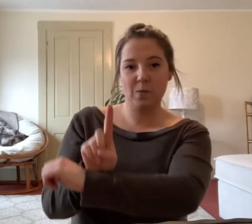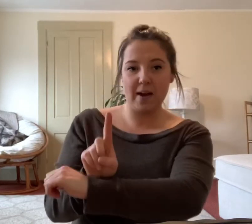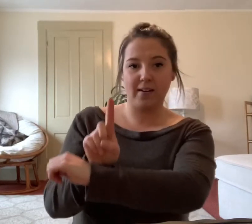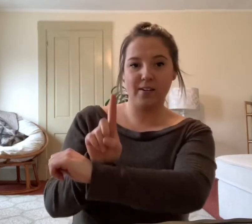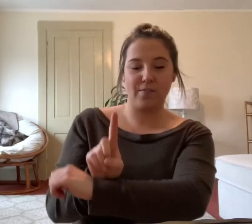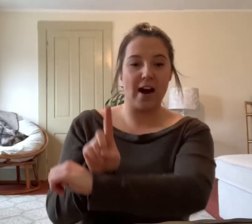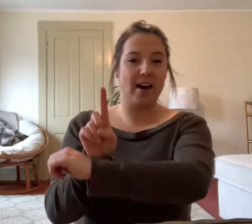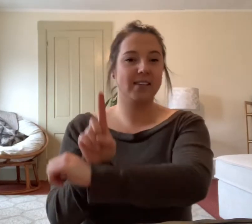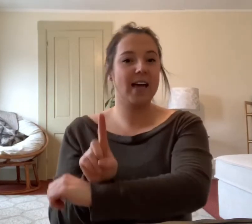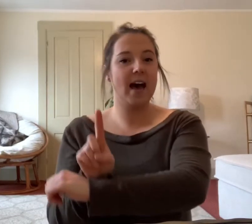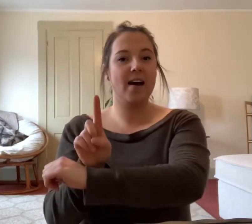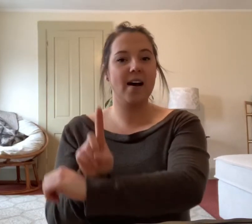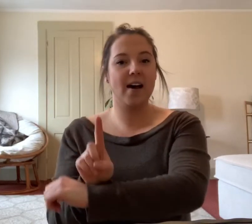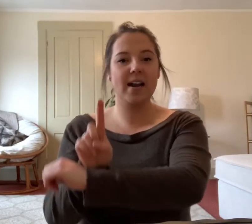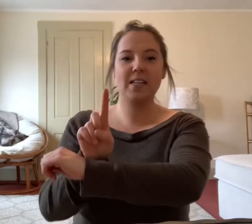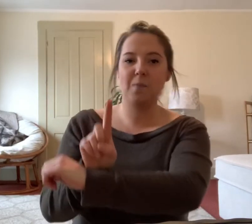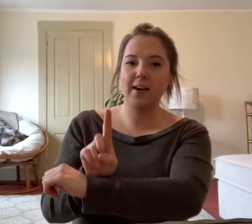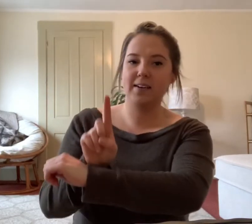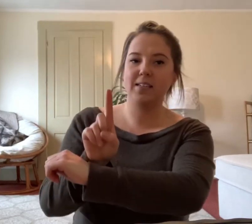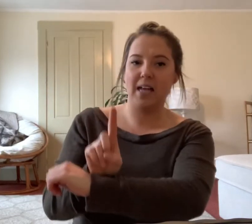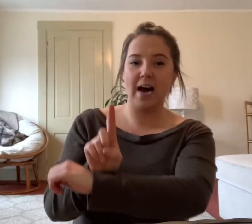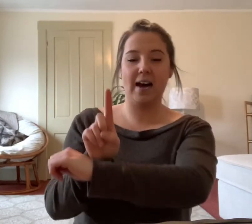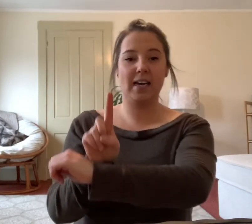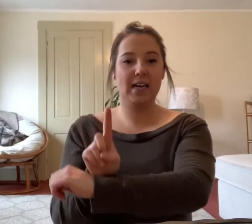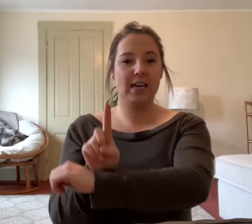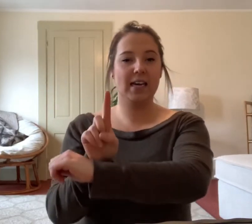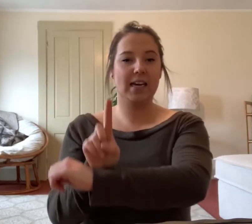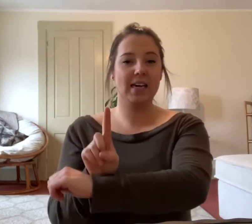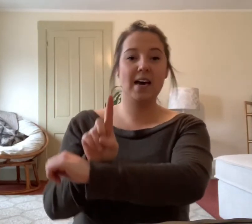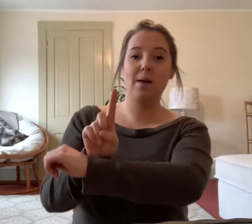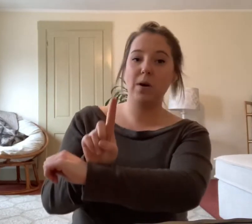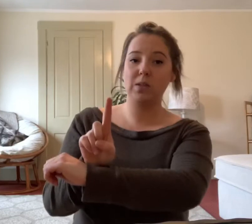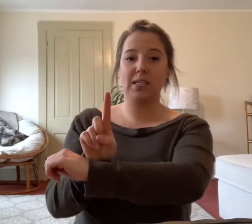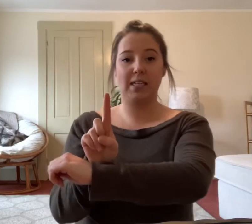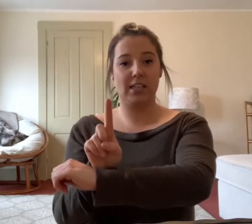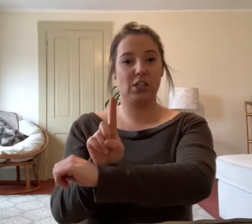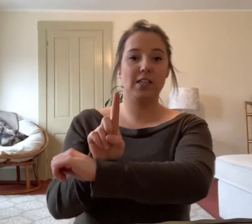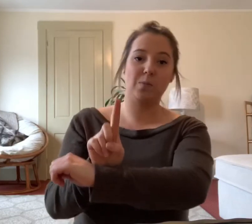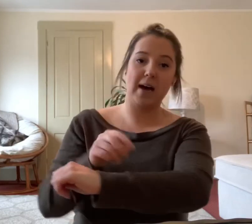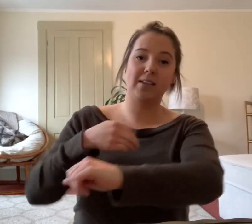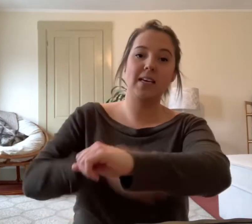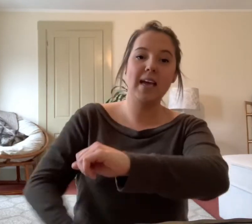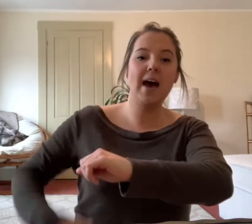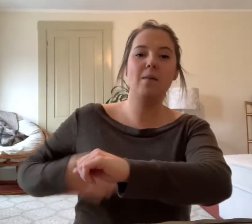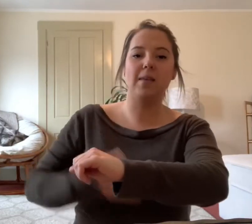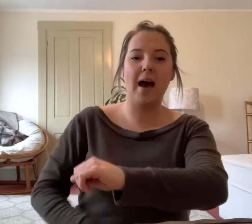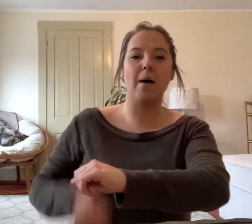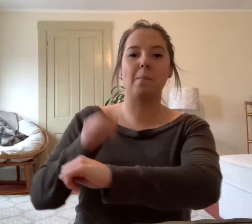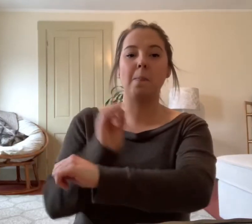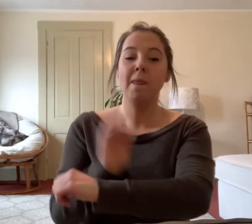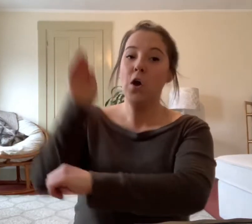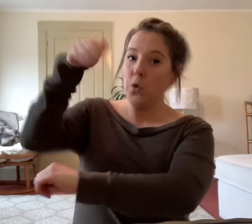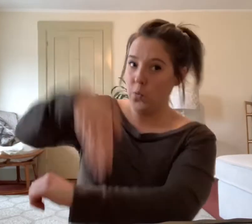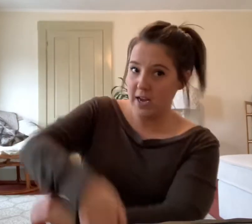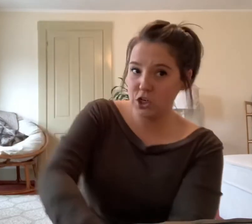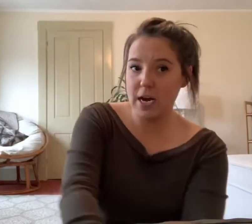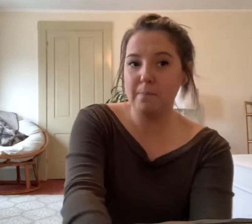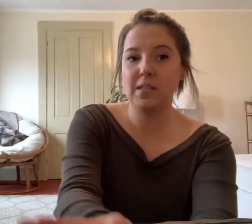speckled frog sat on a speckled log eating the most delicious bugs. Yum, yum! One jumped